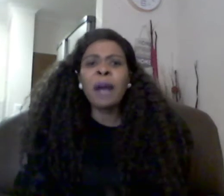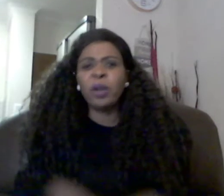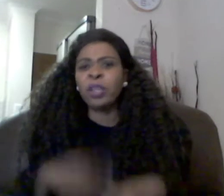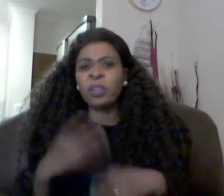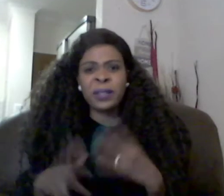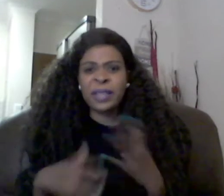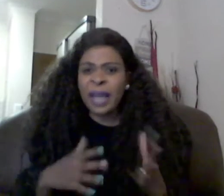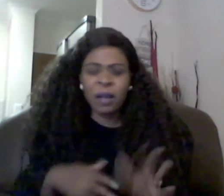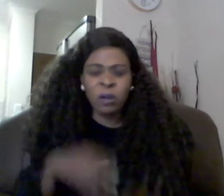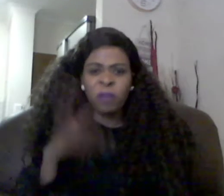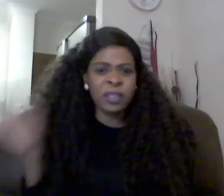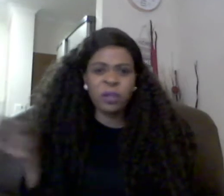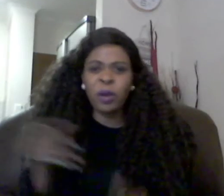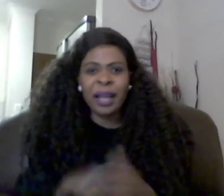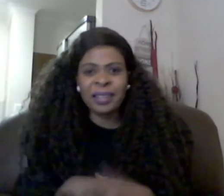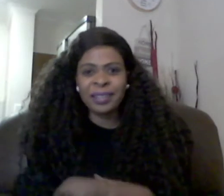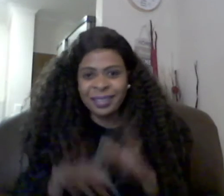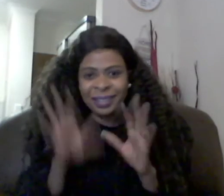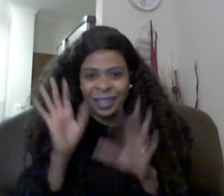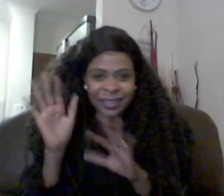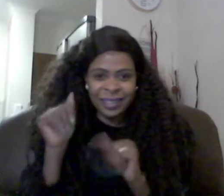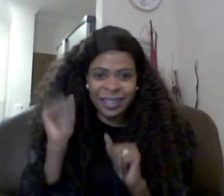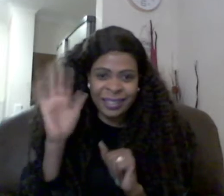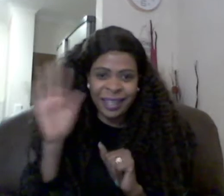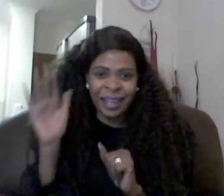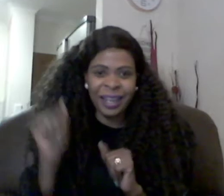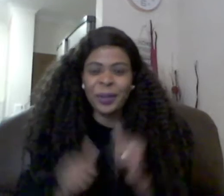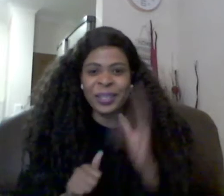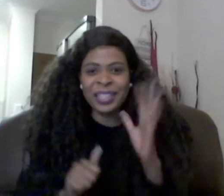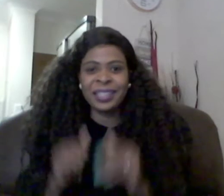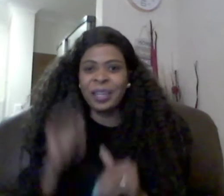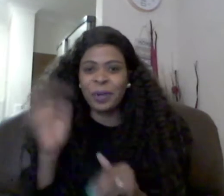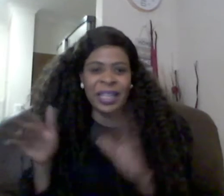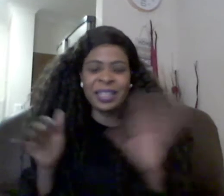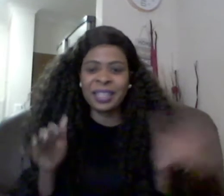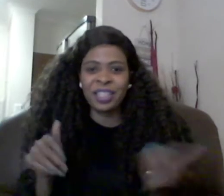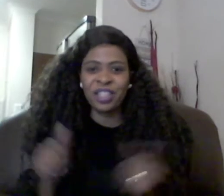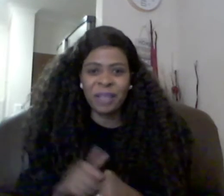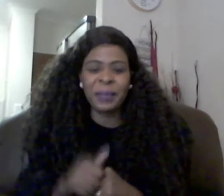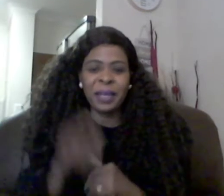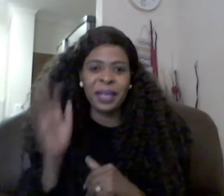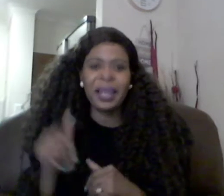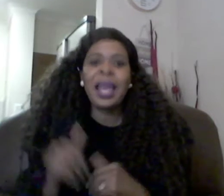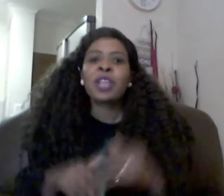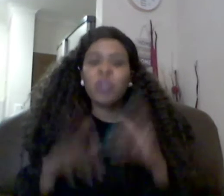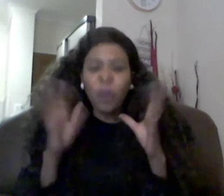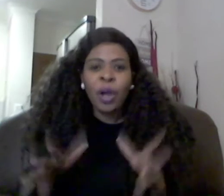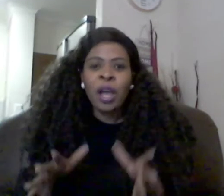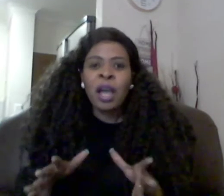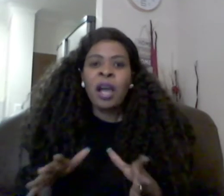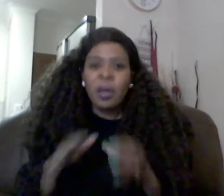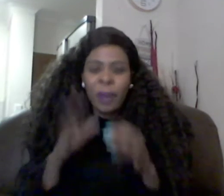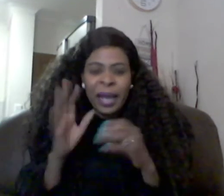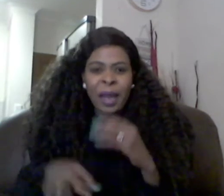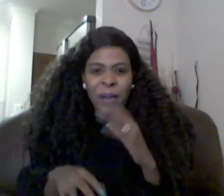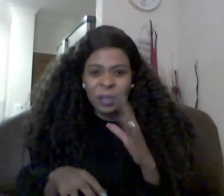the holy spirit said go visit your aunt anti-crystal hallelujah section i was staying section c malambla so when i was